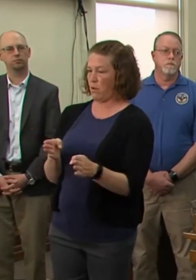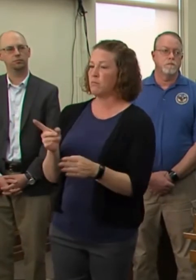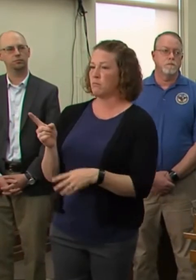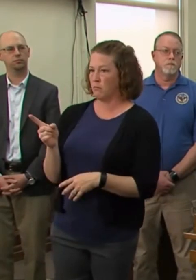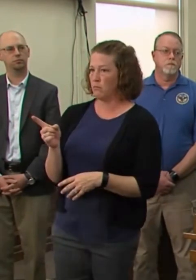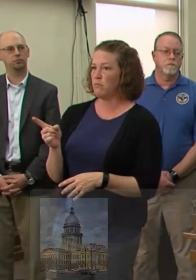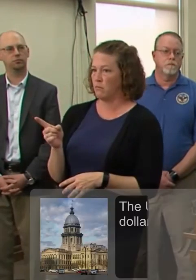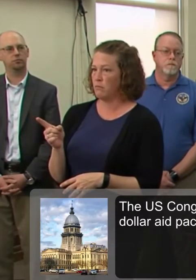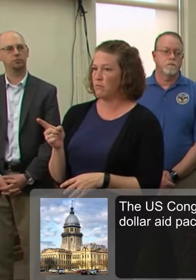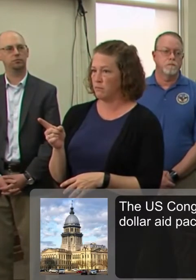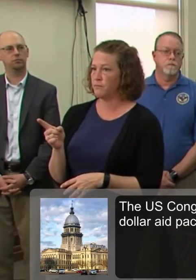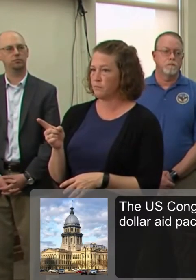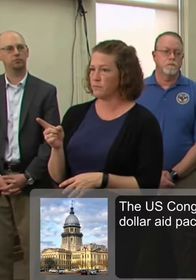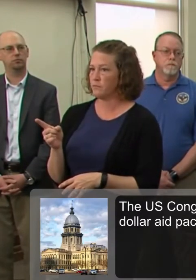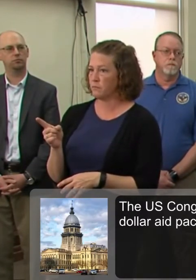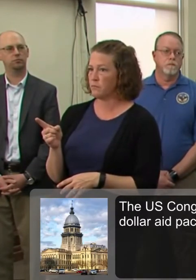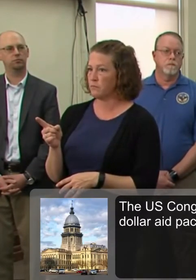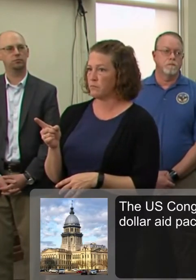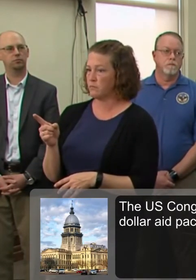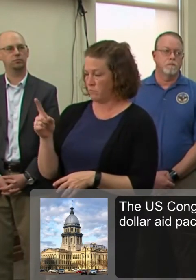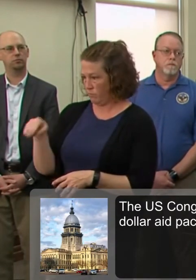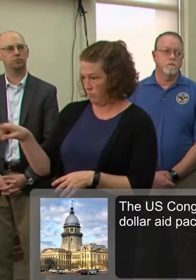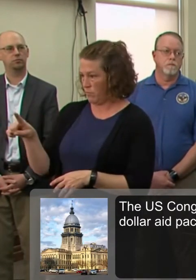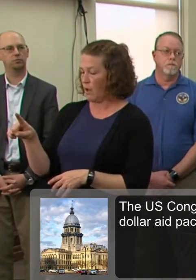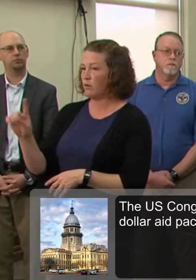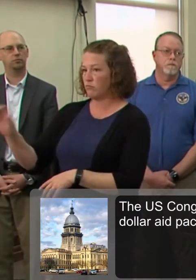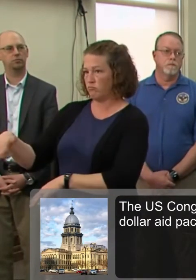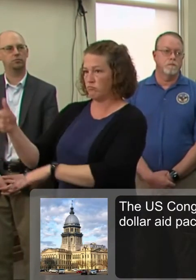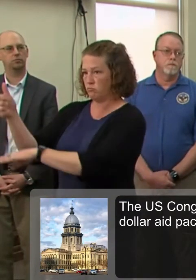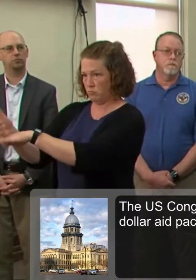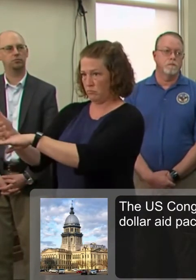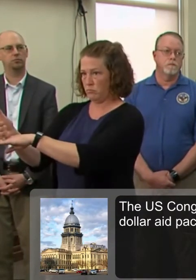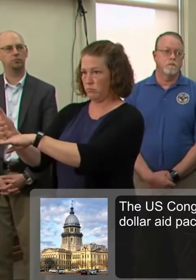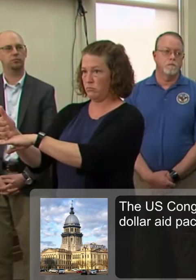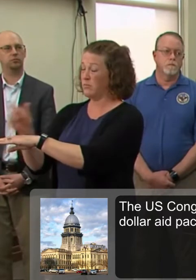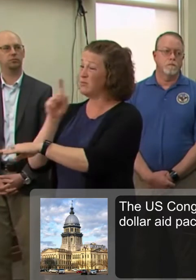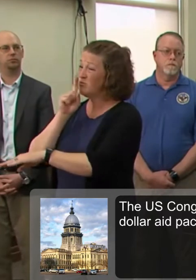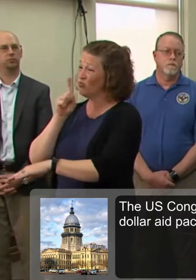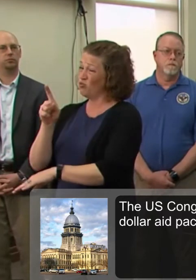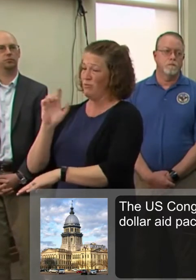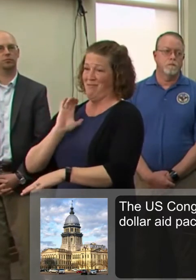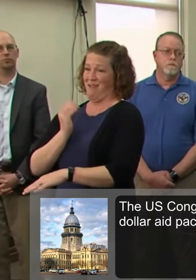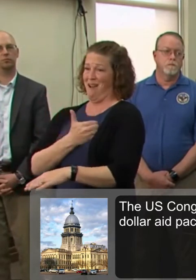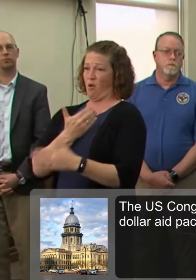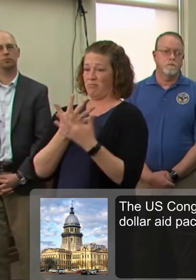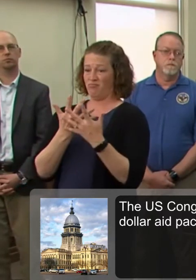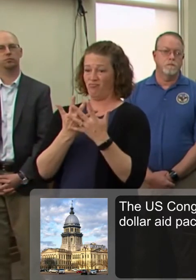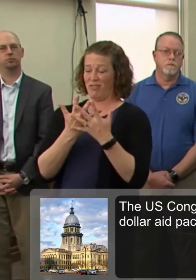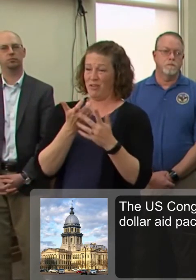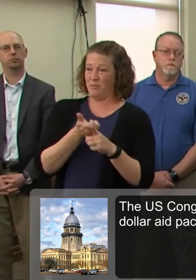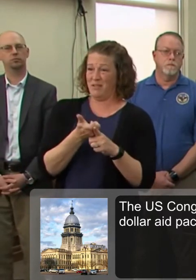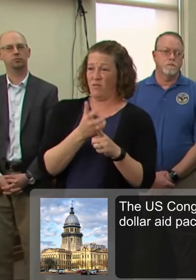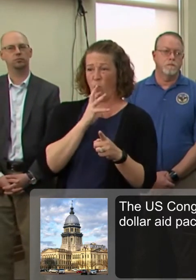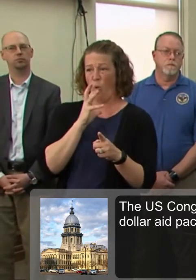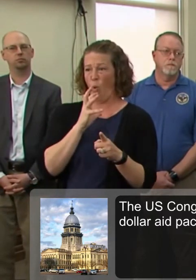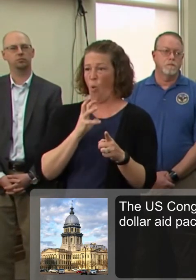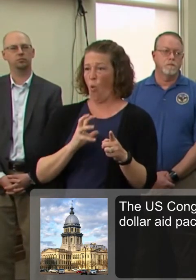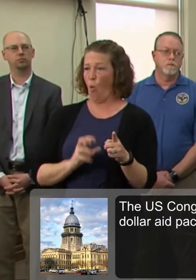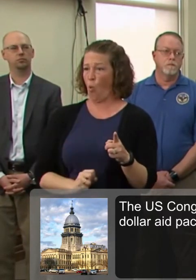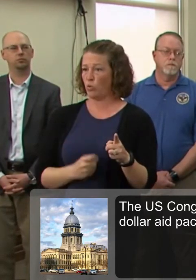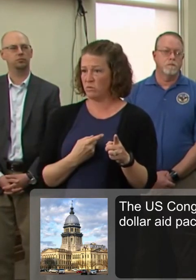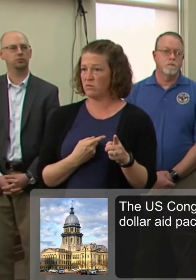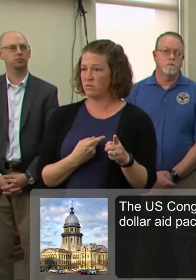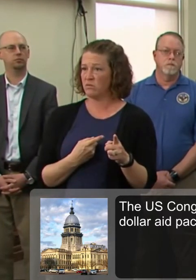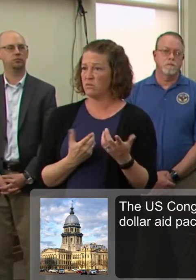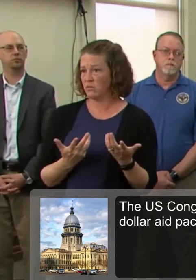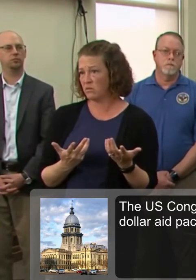you know, they're implementing the plan is sometimes hard. Our facilities are quite old in the state of Illinois. Um, we have some that are more than a